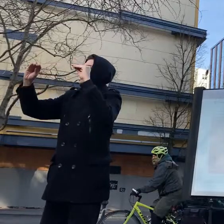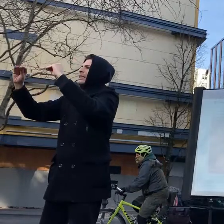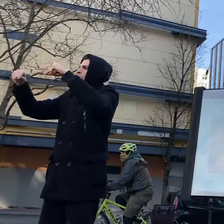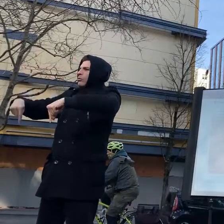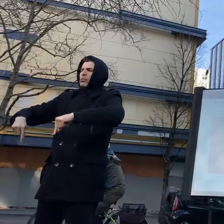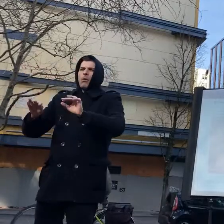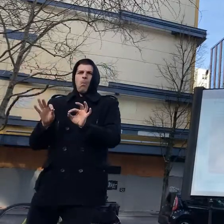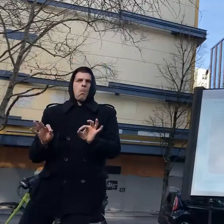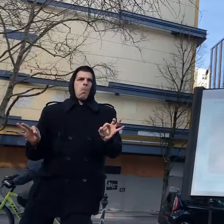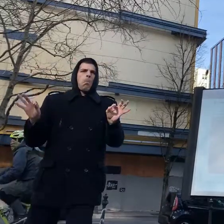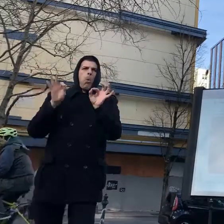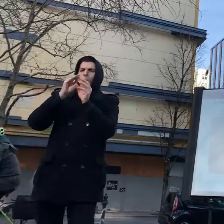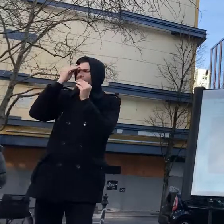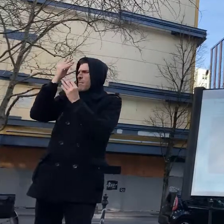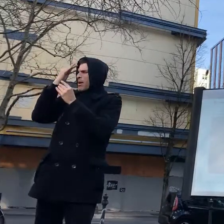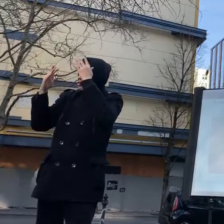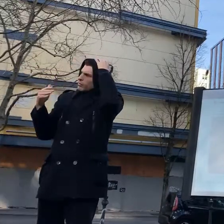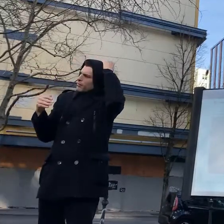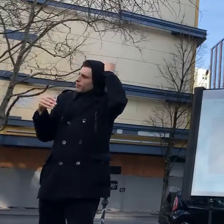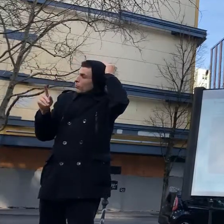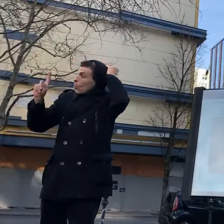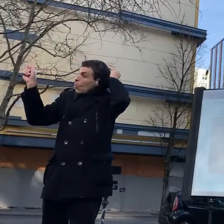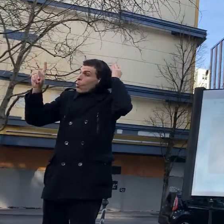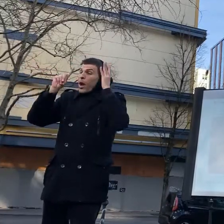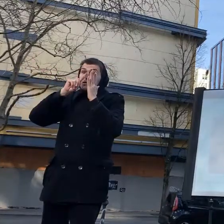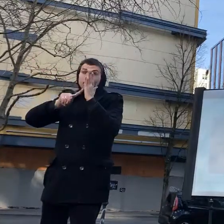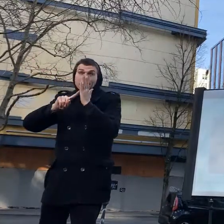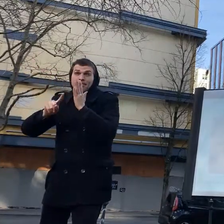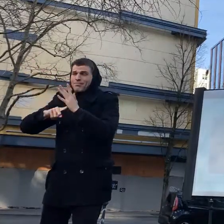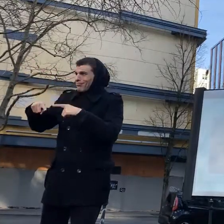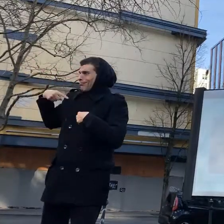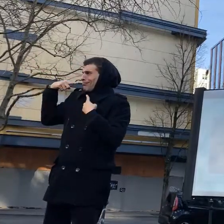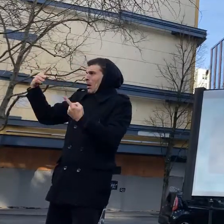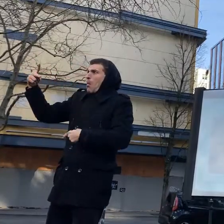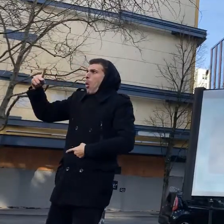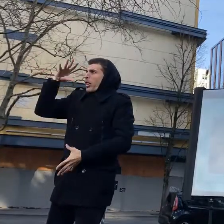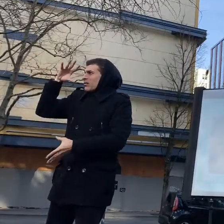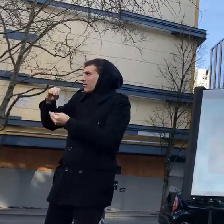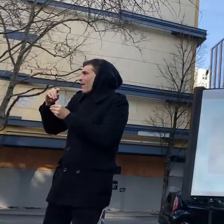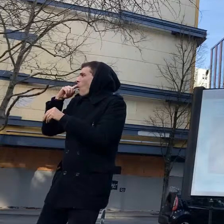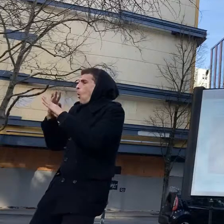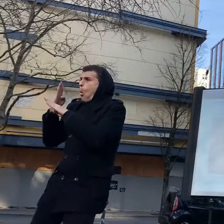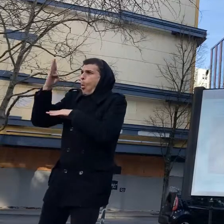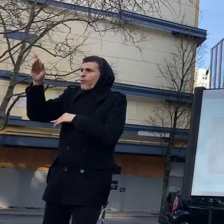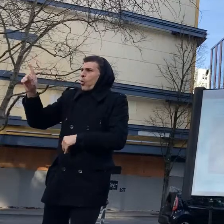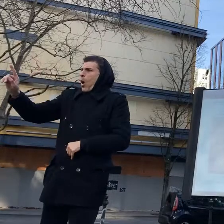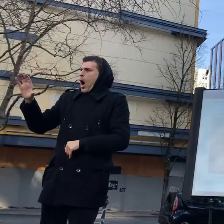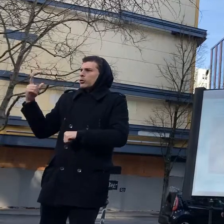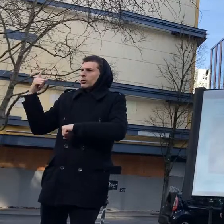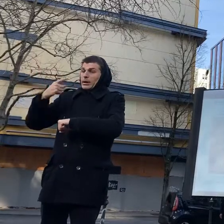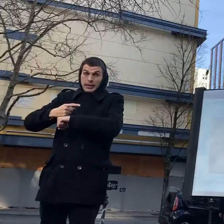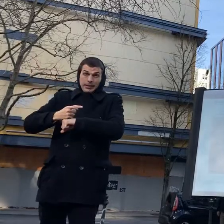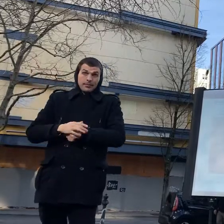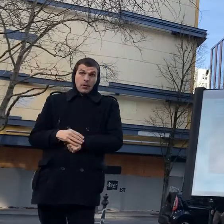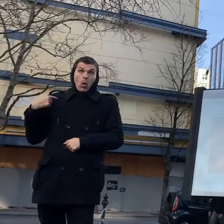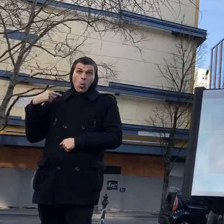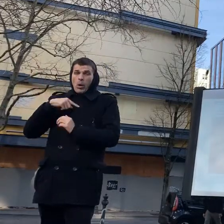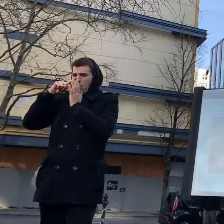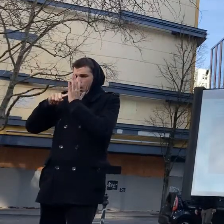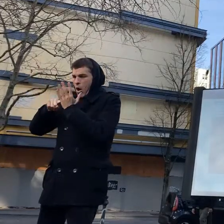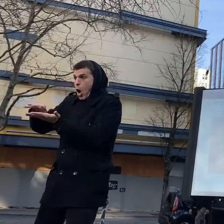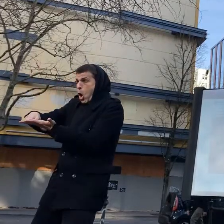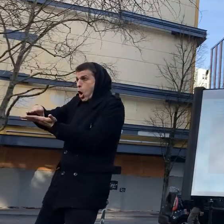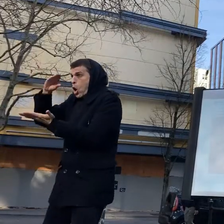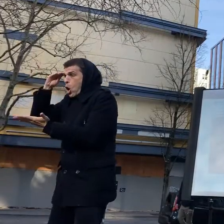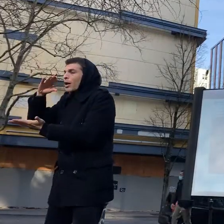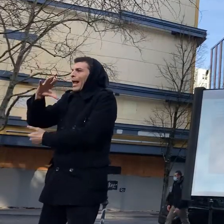federal occupation when department of department of homeland security agents deployed what could only be described as an